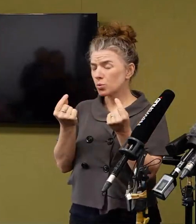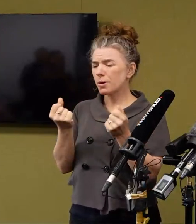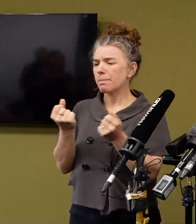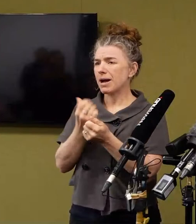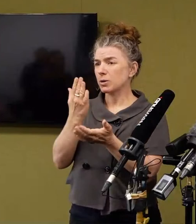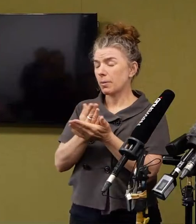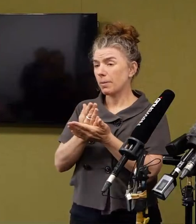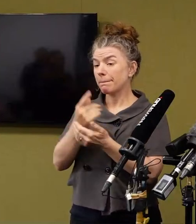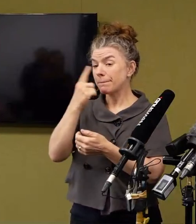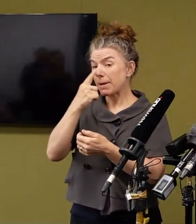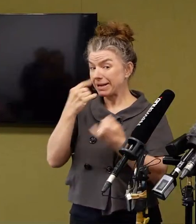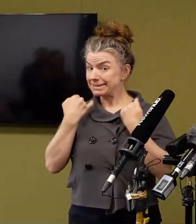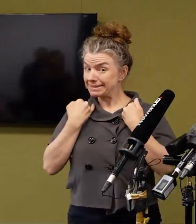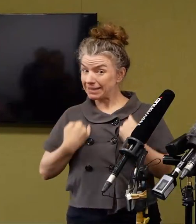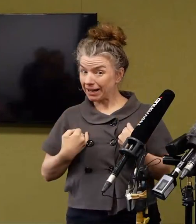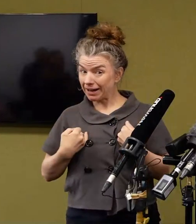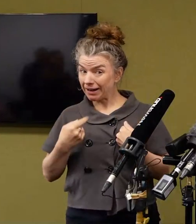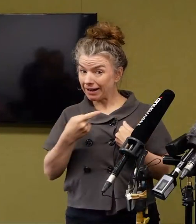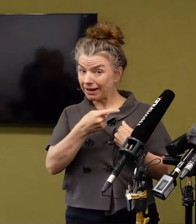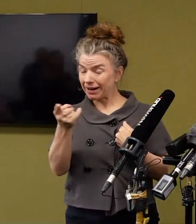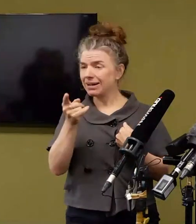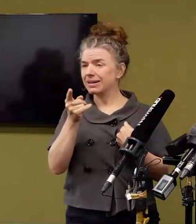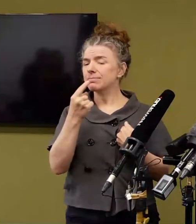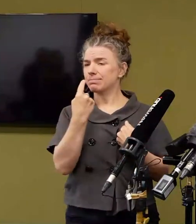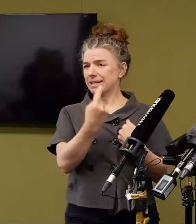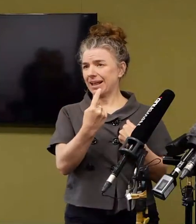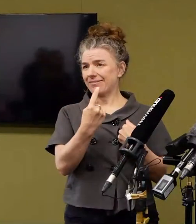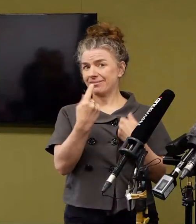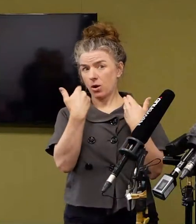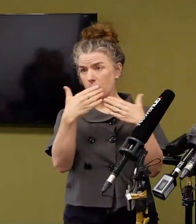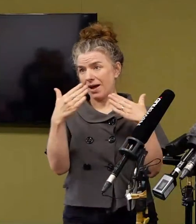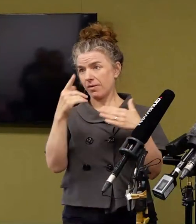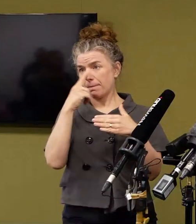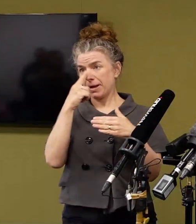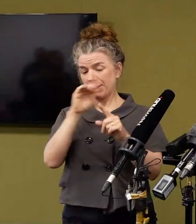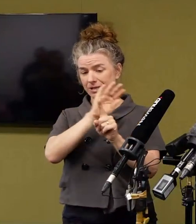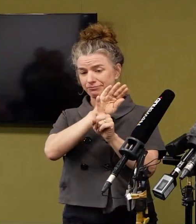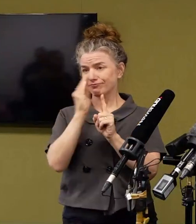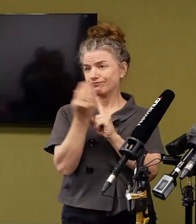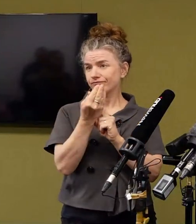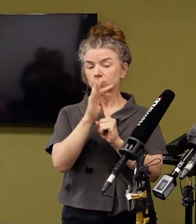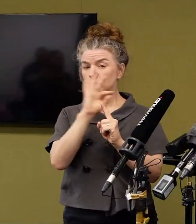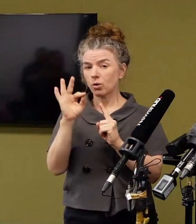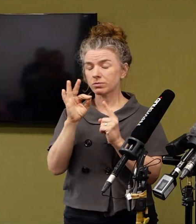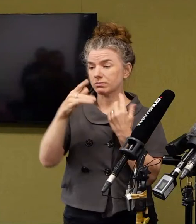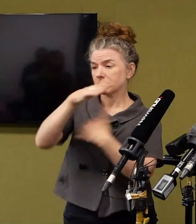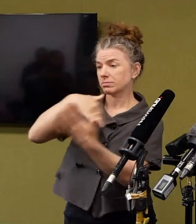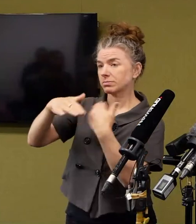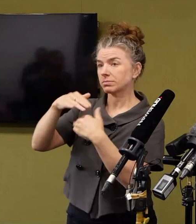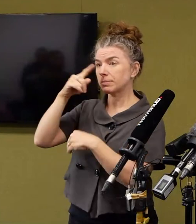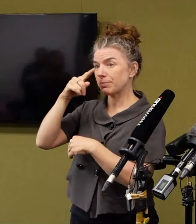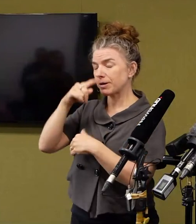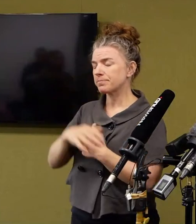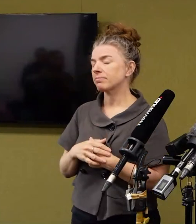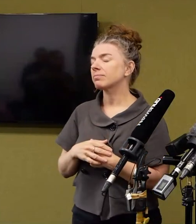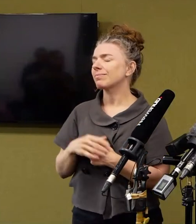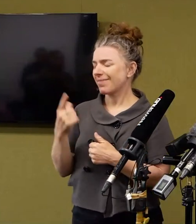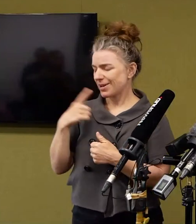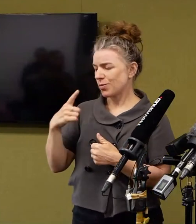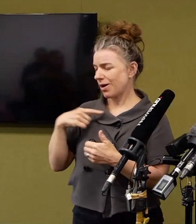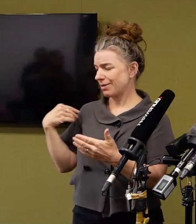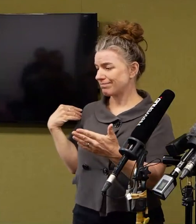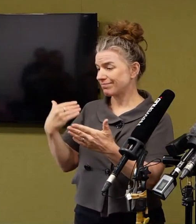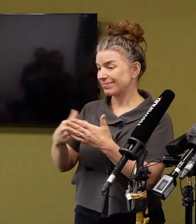people who are unwell self-isolate and don't come into contact with other people. And hence the advice